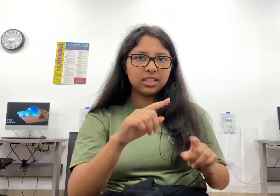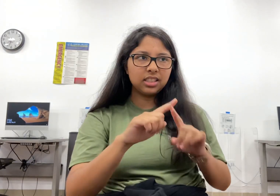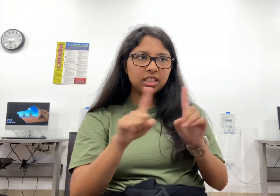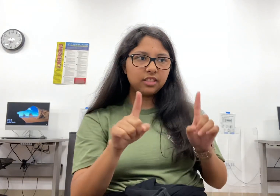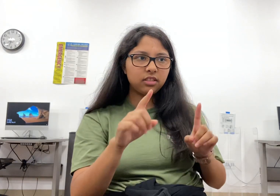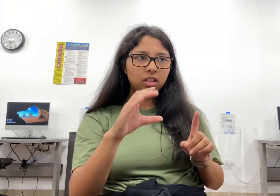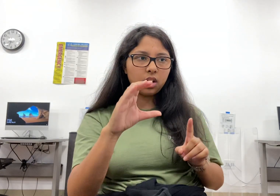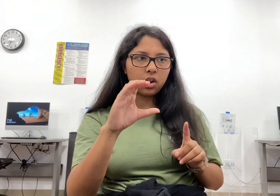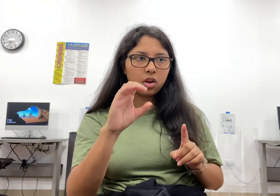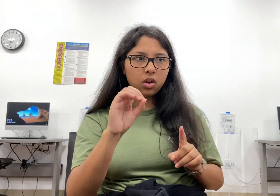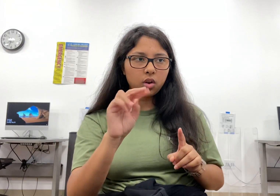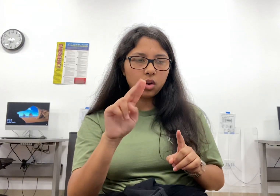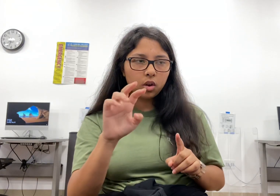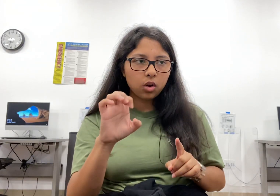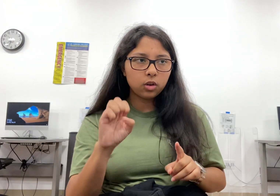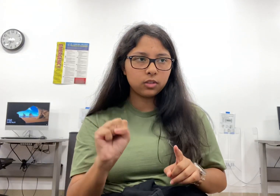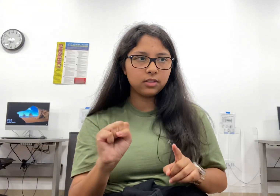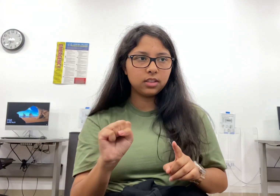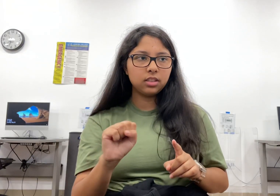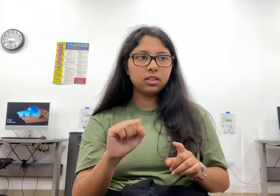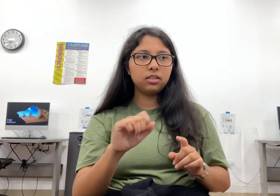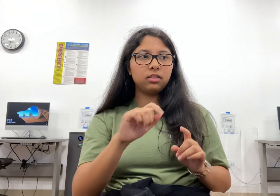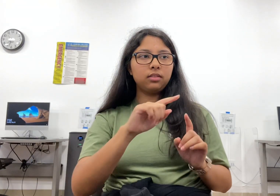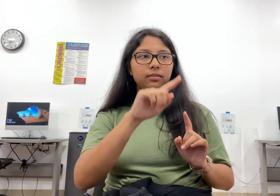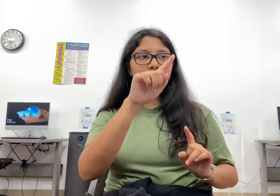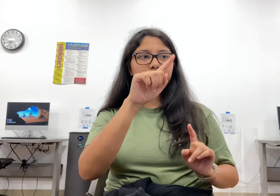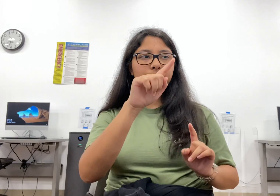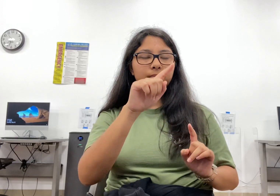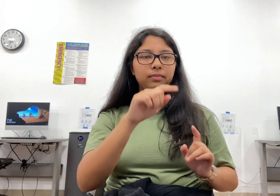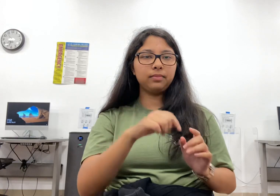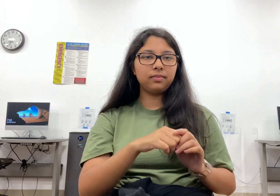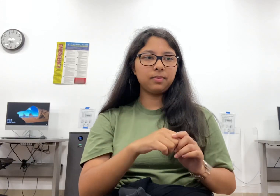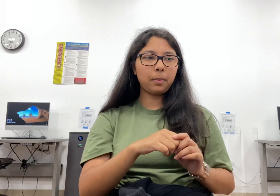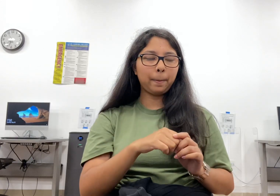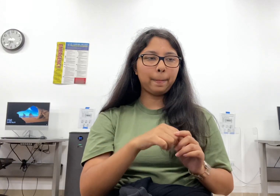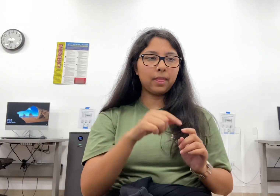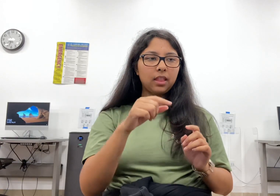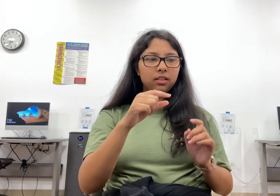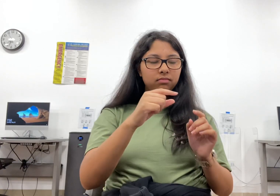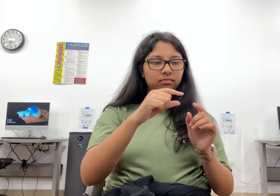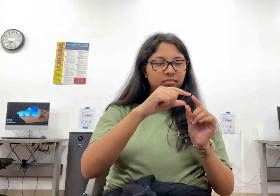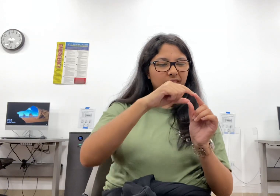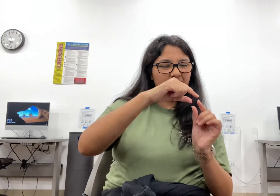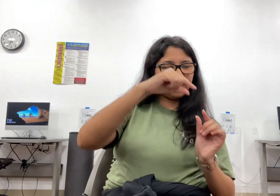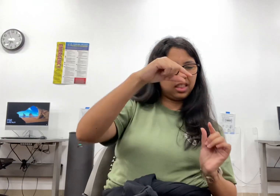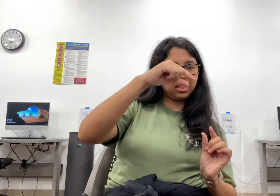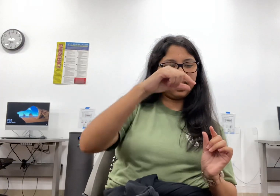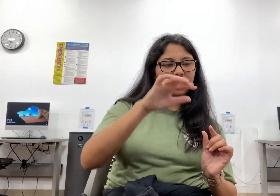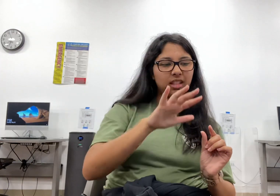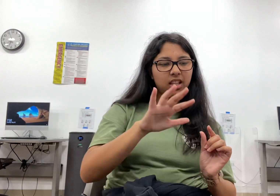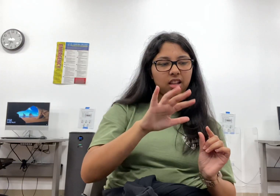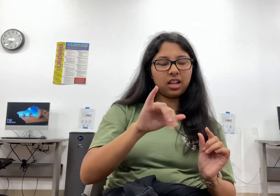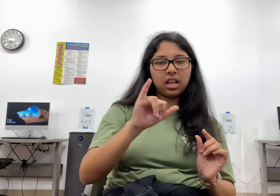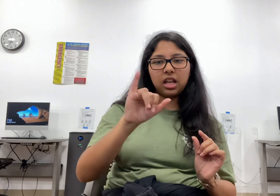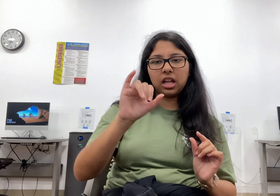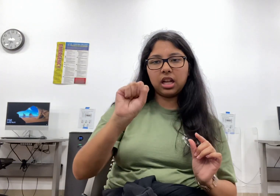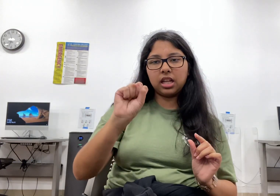This thin neck of land remaining is called the Isthmus, I-S-T-H-M-U-S,